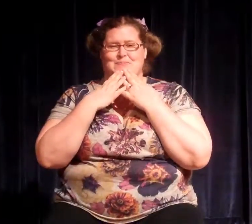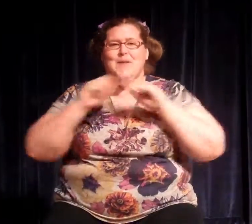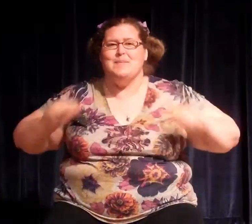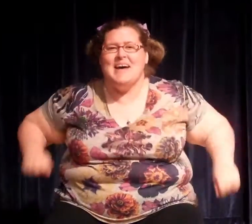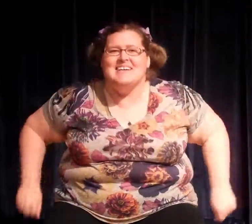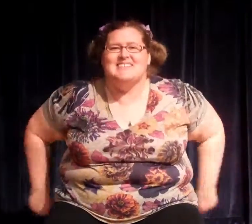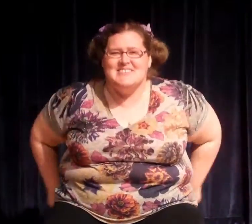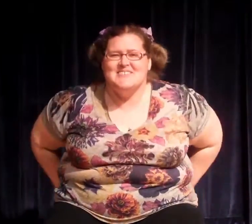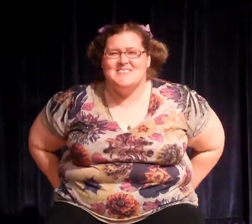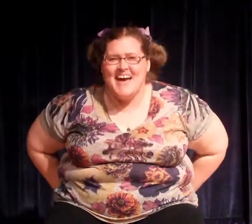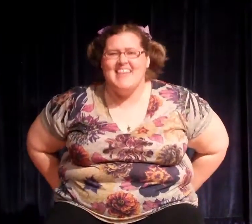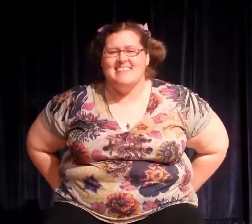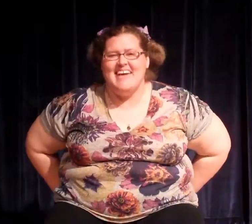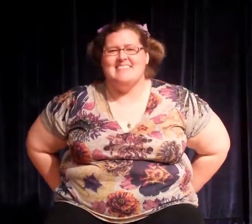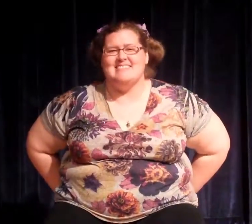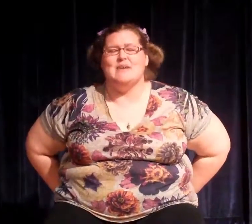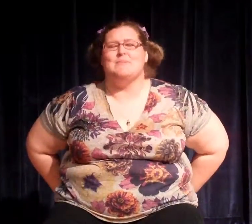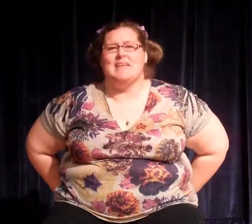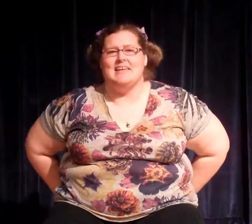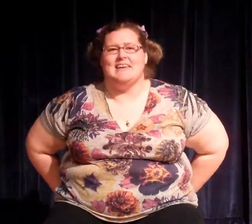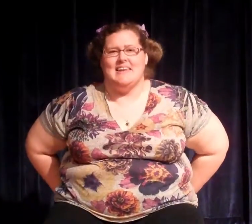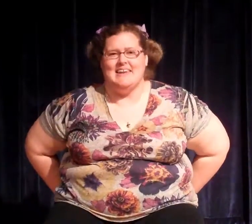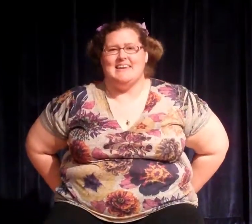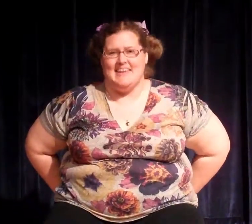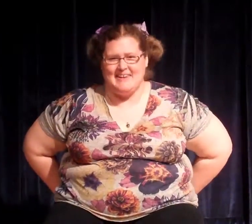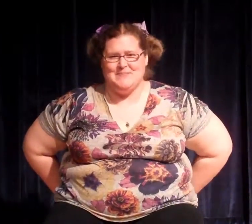but do not let them in, in, in.